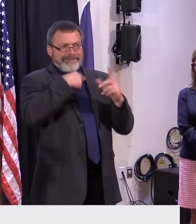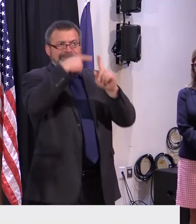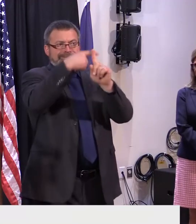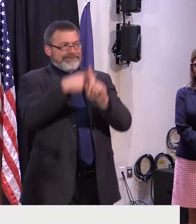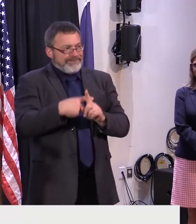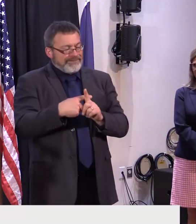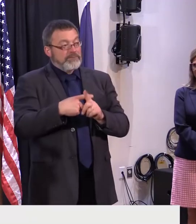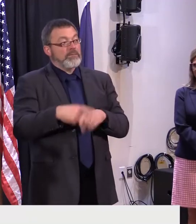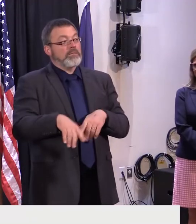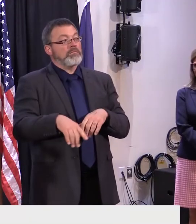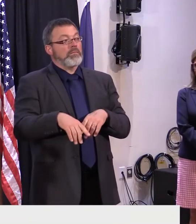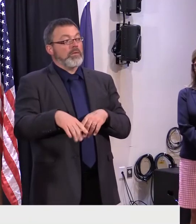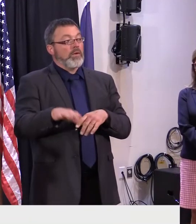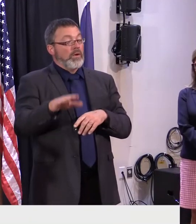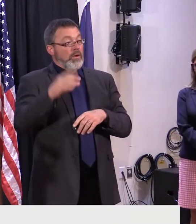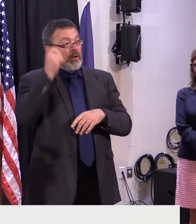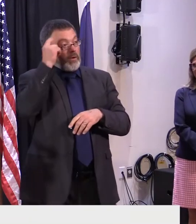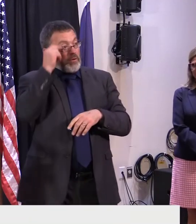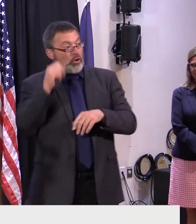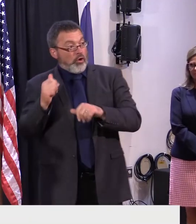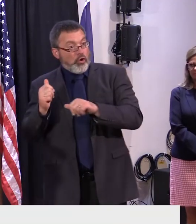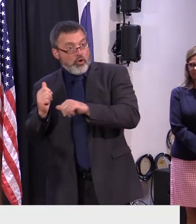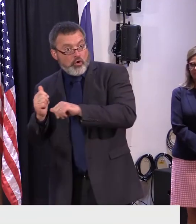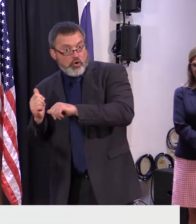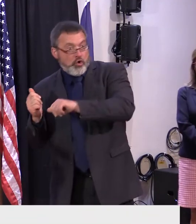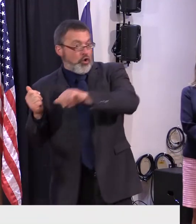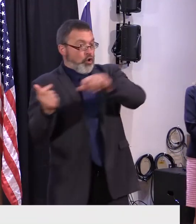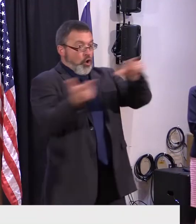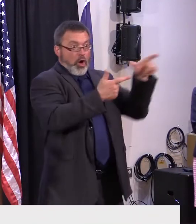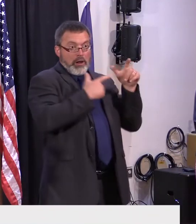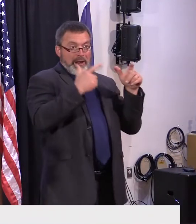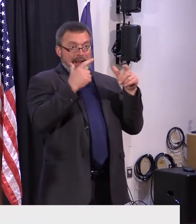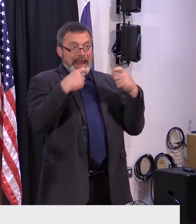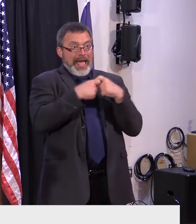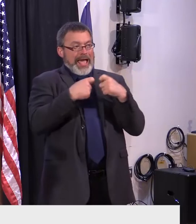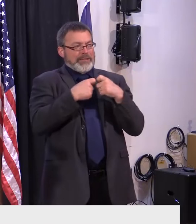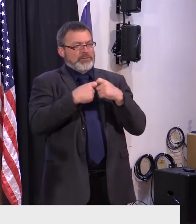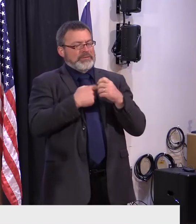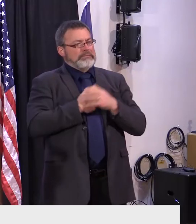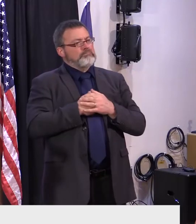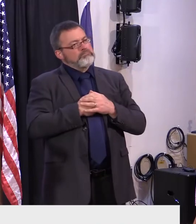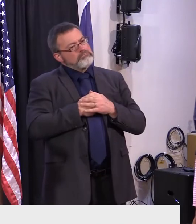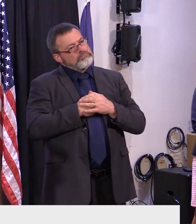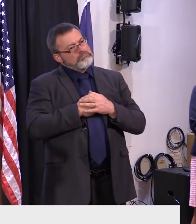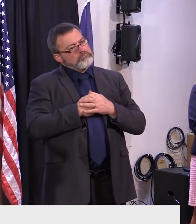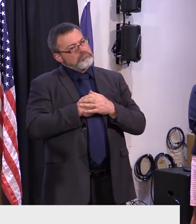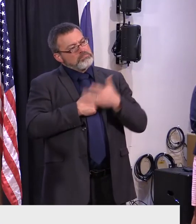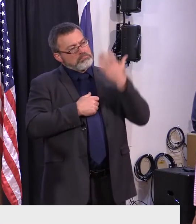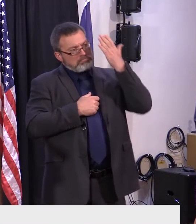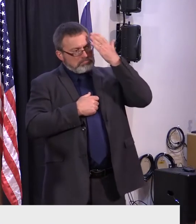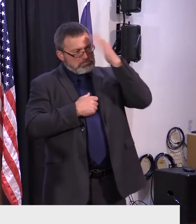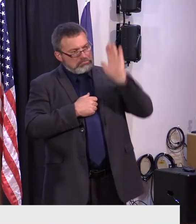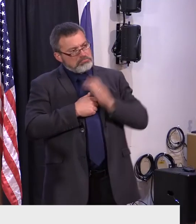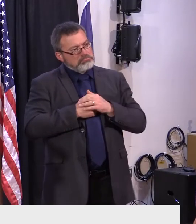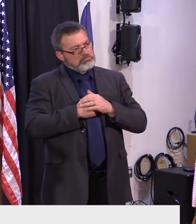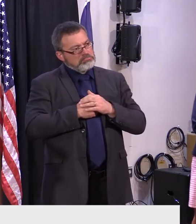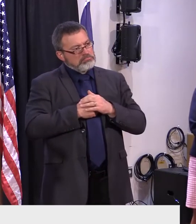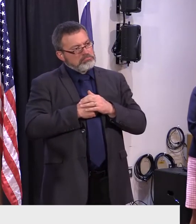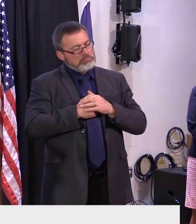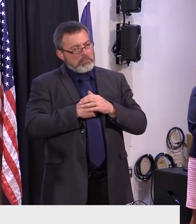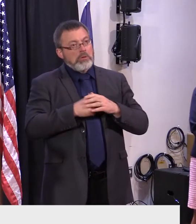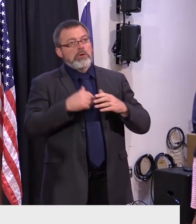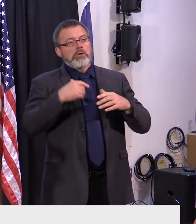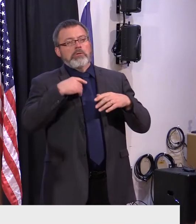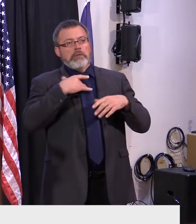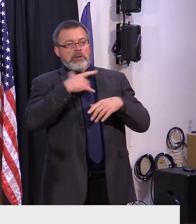all going to be evs in the future by the way i think hydrogen still has uh has some promise and we'll see what happens in that